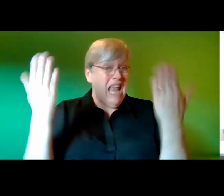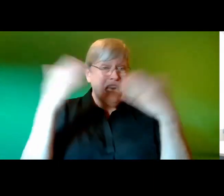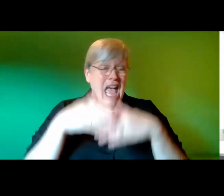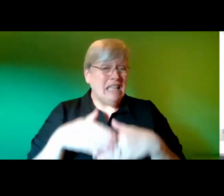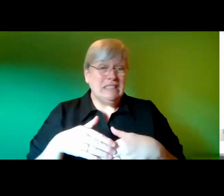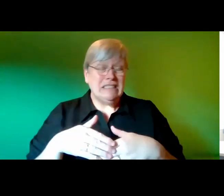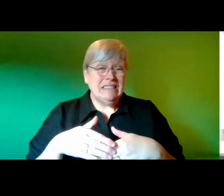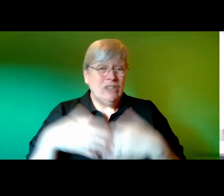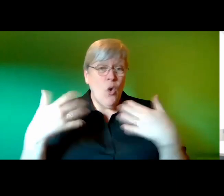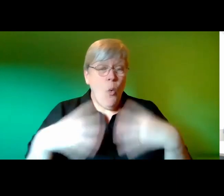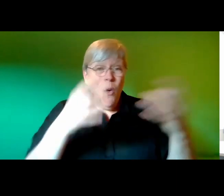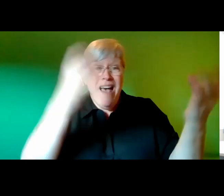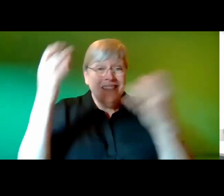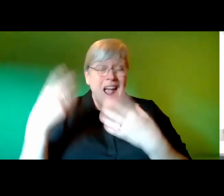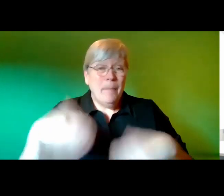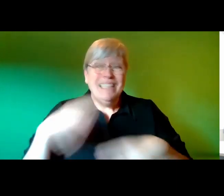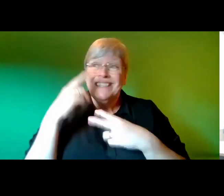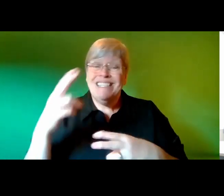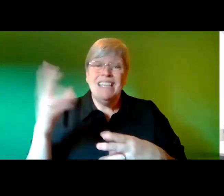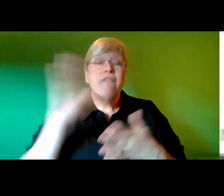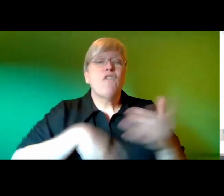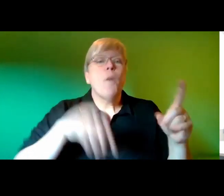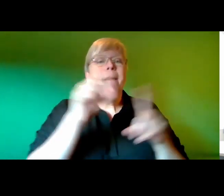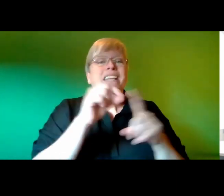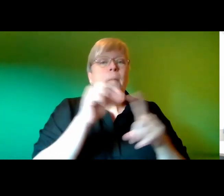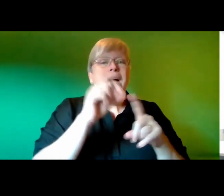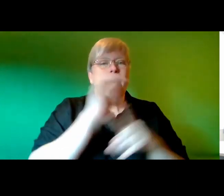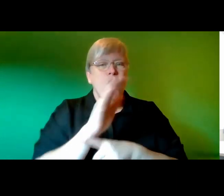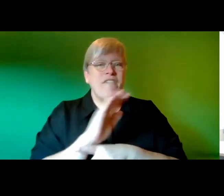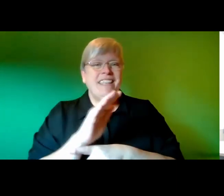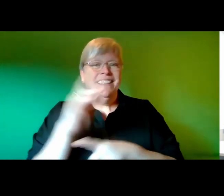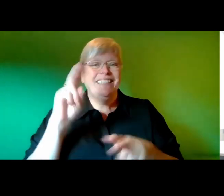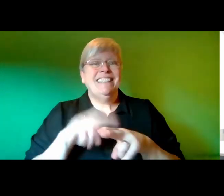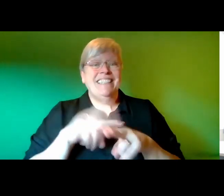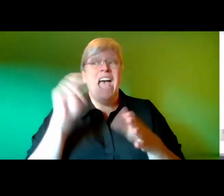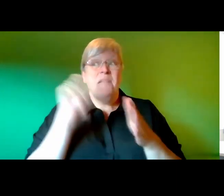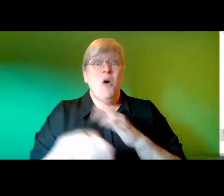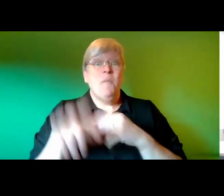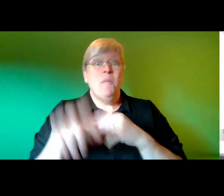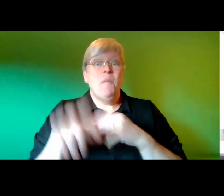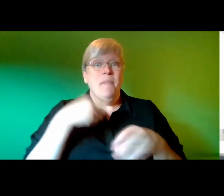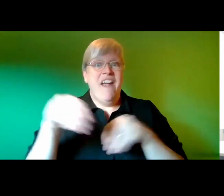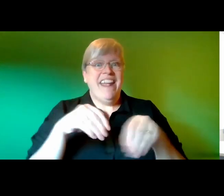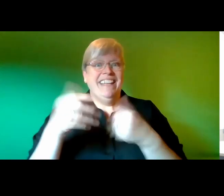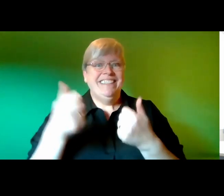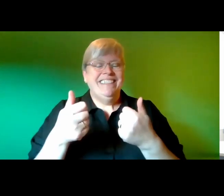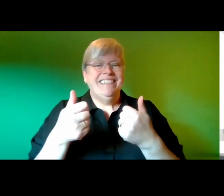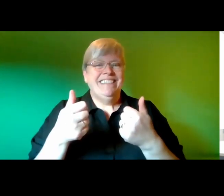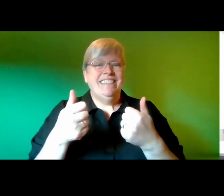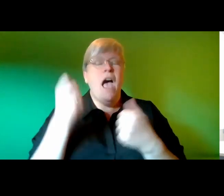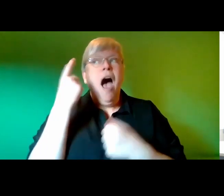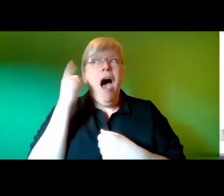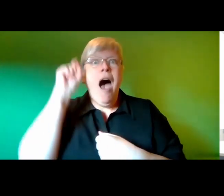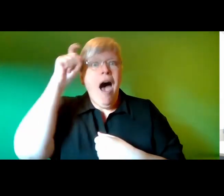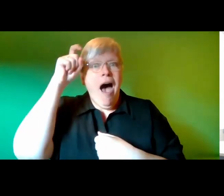only stars I have seen are from the pizza pan movie that dad bought from the pasa mala market an idea suddenly